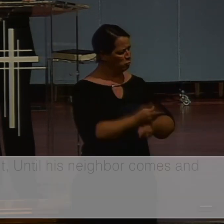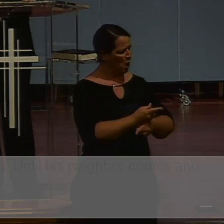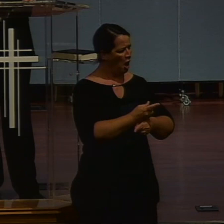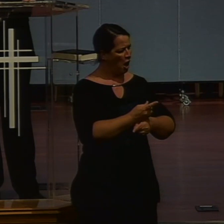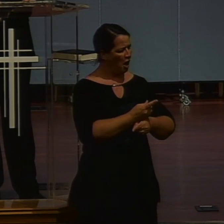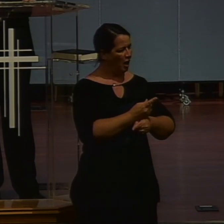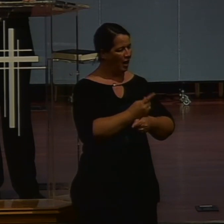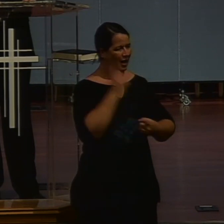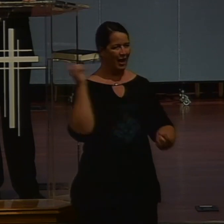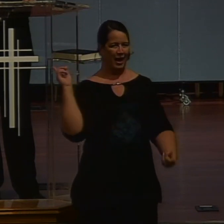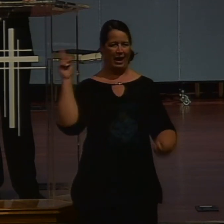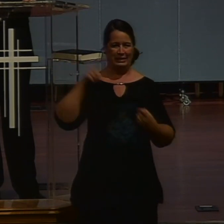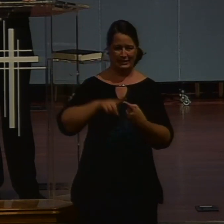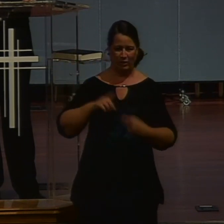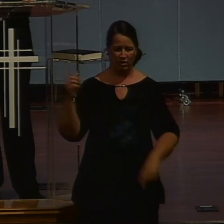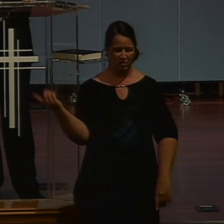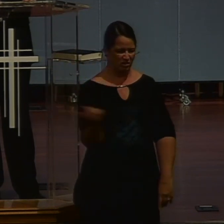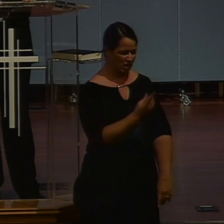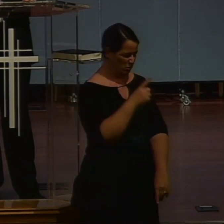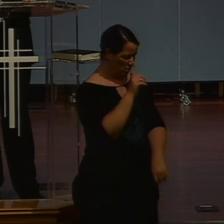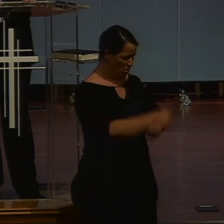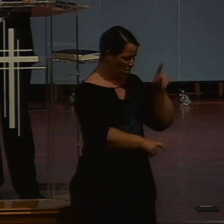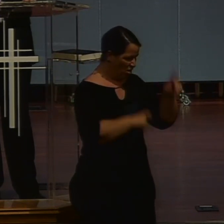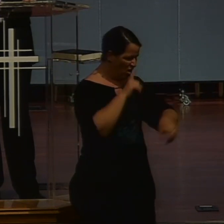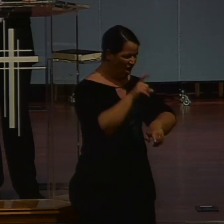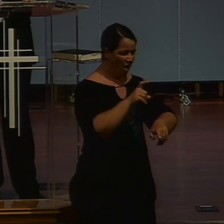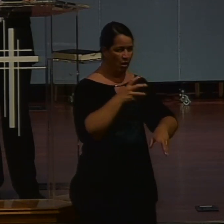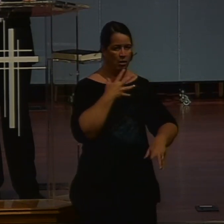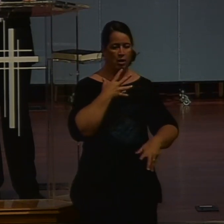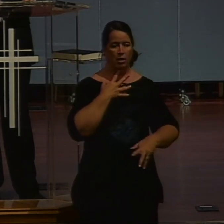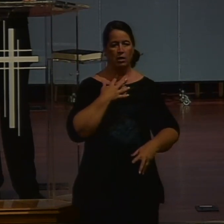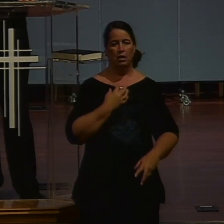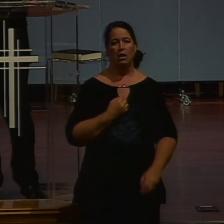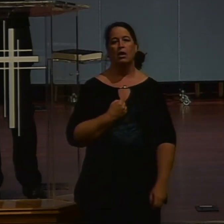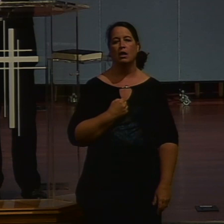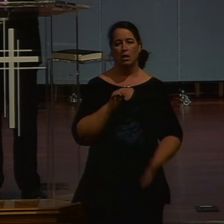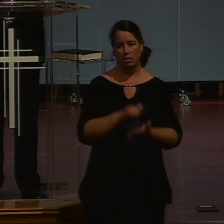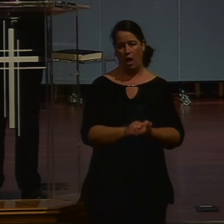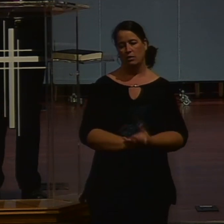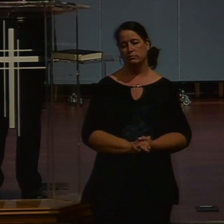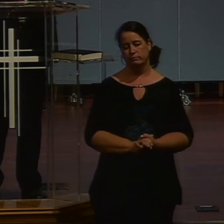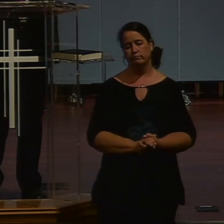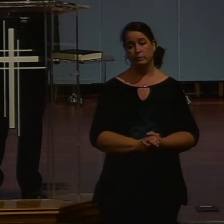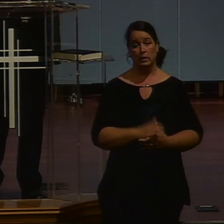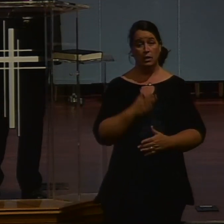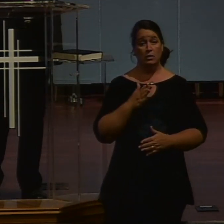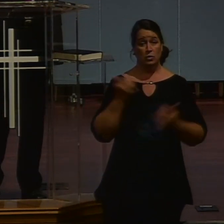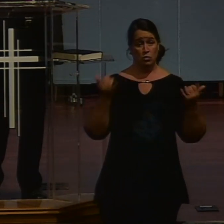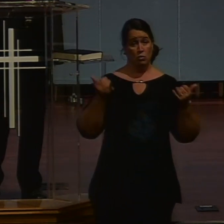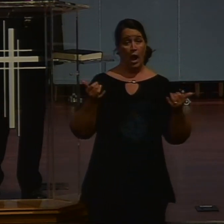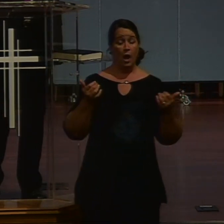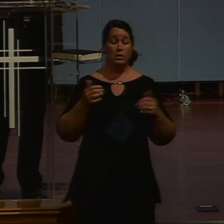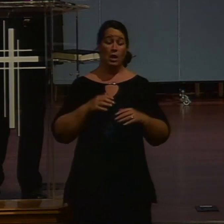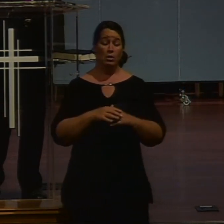So often in life, we tend to agree with the last person that talk with us because they make their good argument. So let me tell you the balance that our pastors are trying to